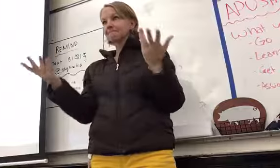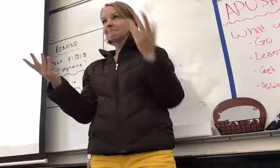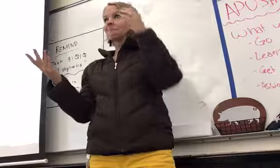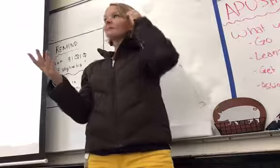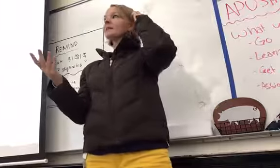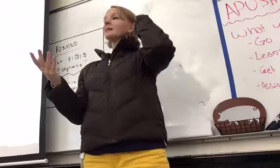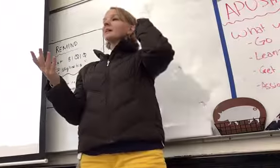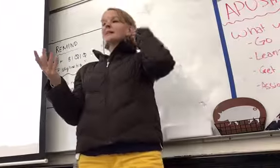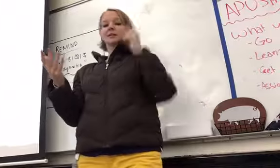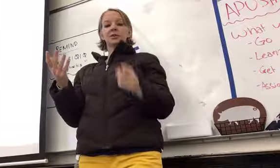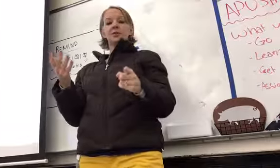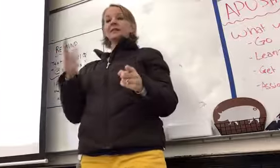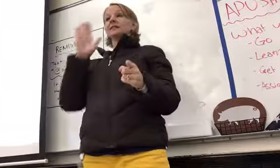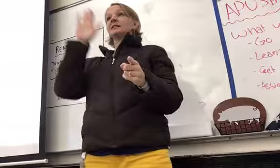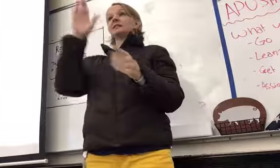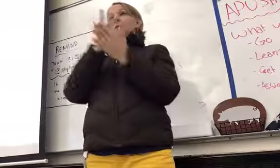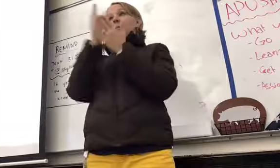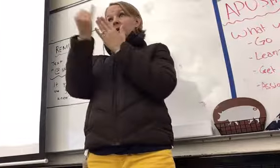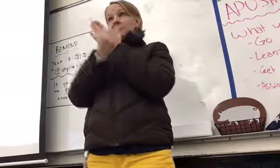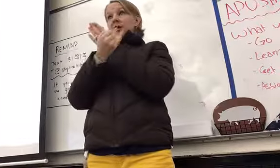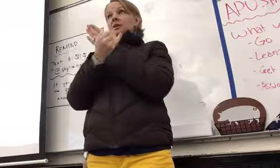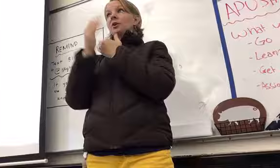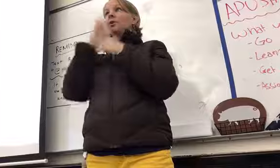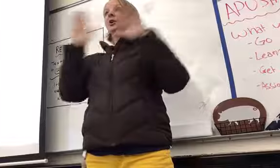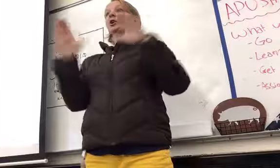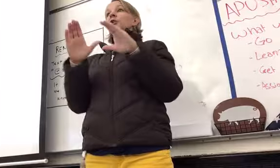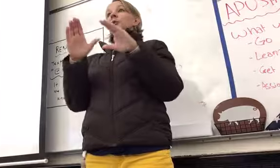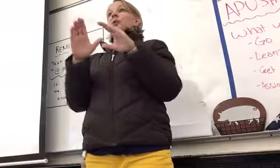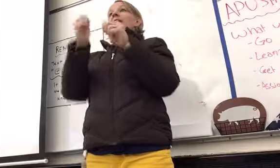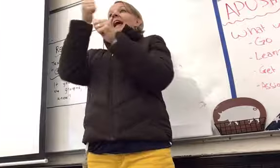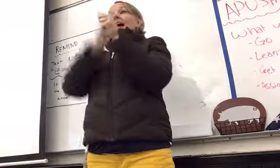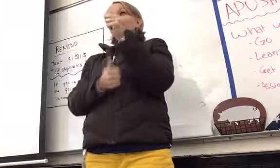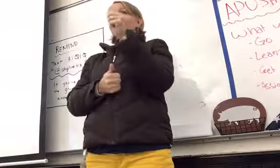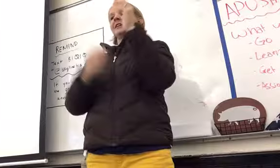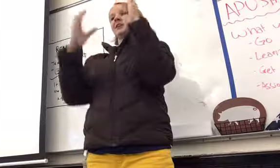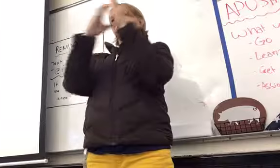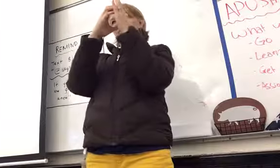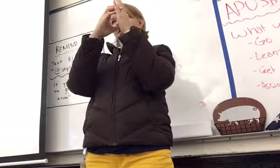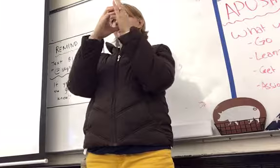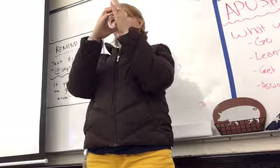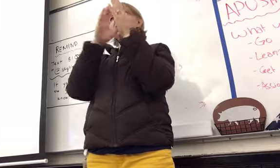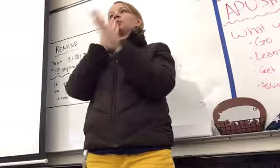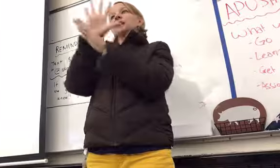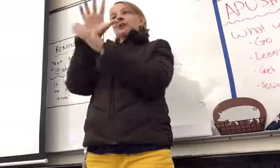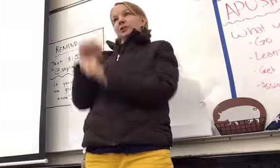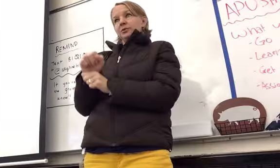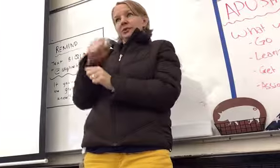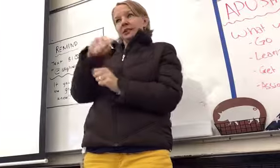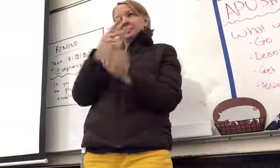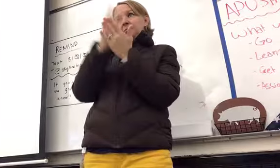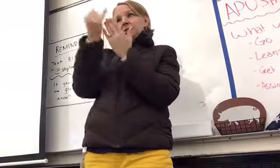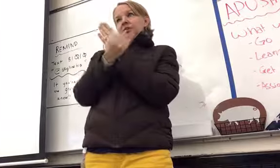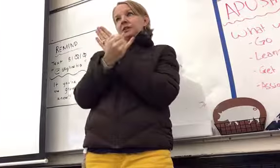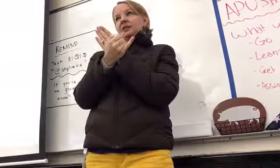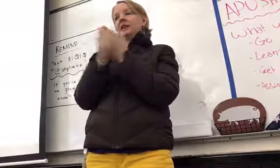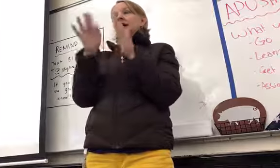a project that we are going to do every single unit. So you will get used to this project. It's worth 10% of your grade,